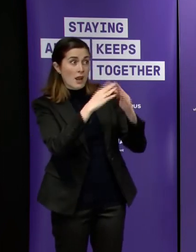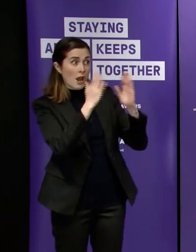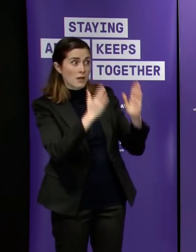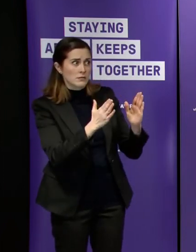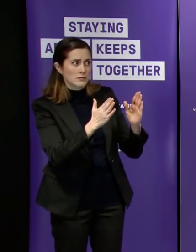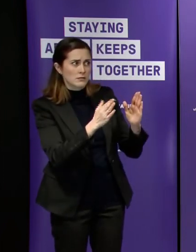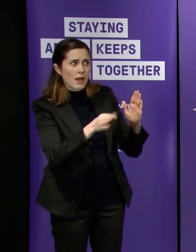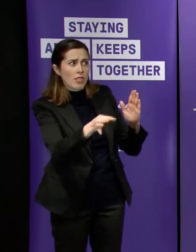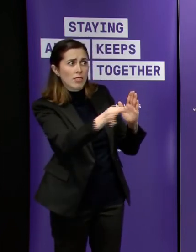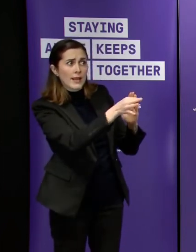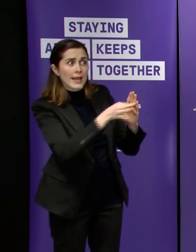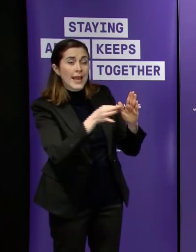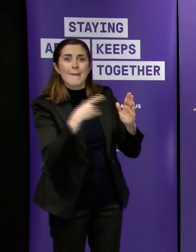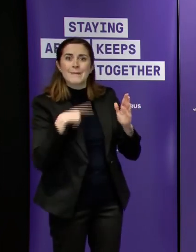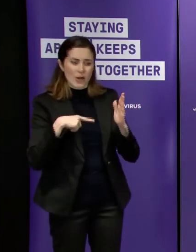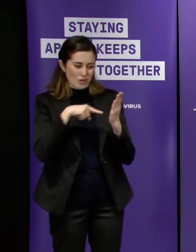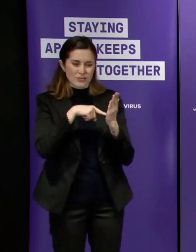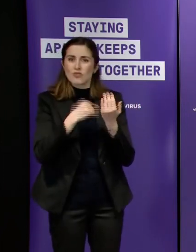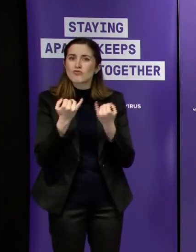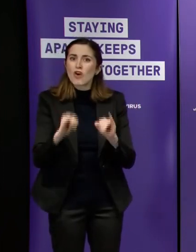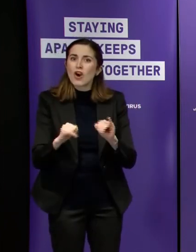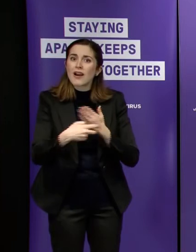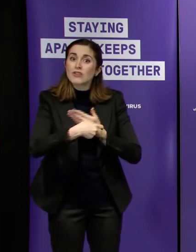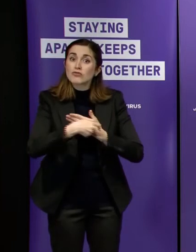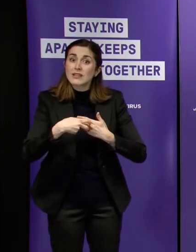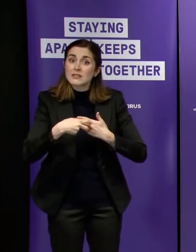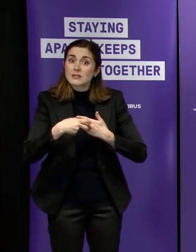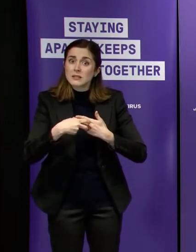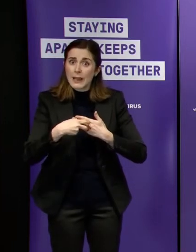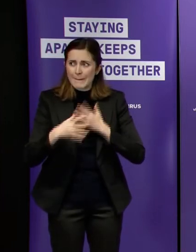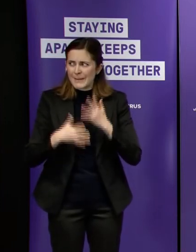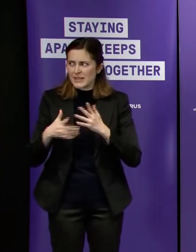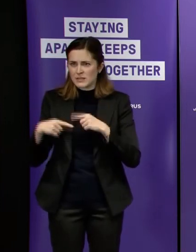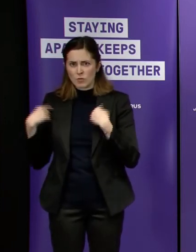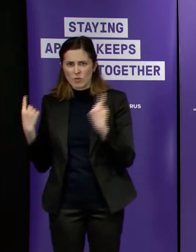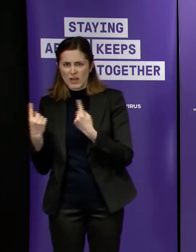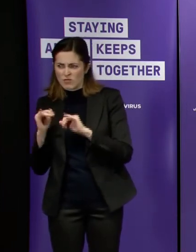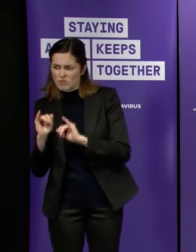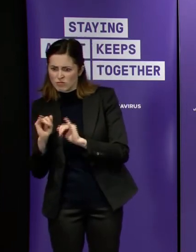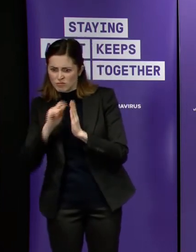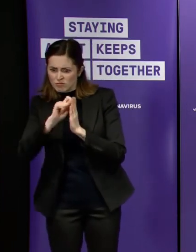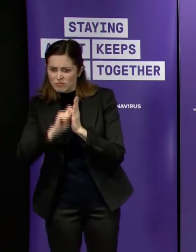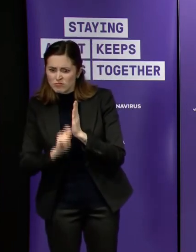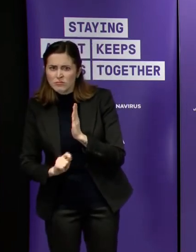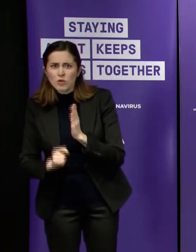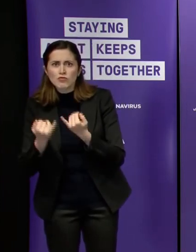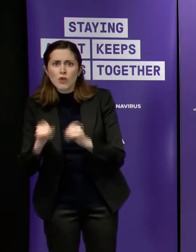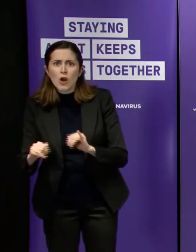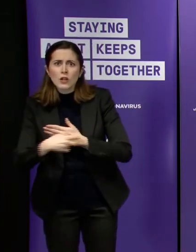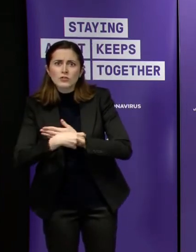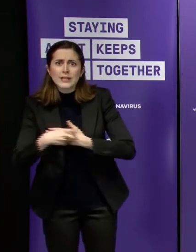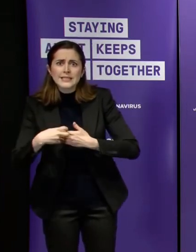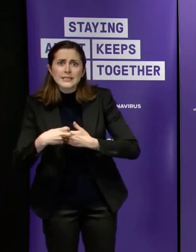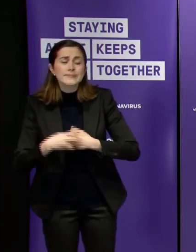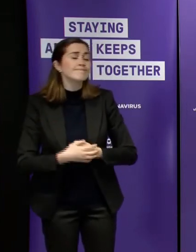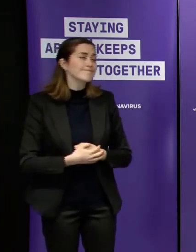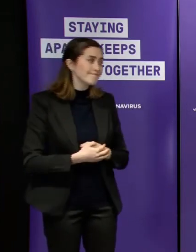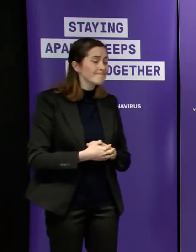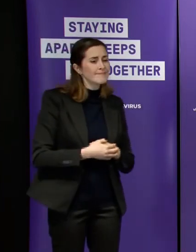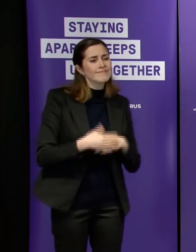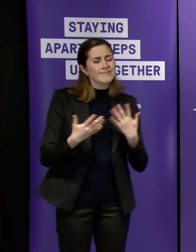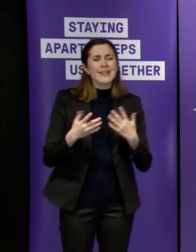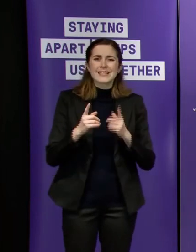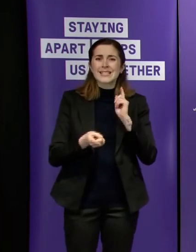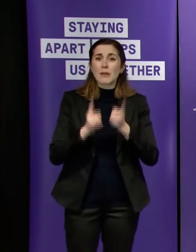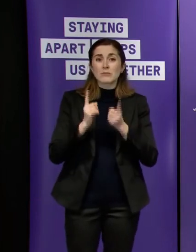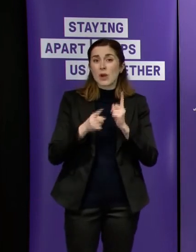with record keeping of addresses look i think that you'll always whenever you've got a group of people uh there'll always be some addresses that are wrong there'll